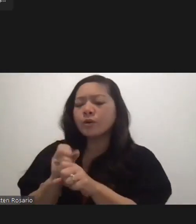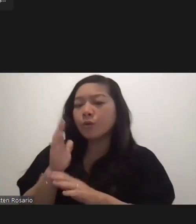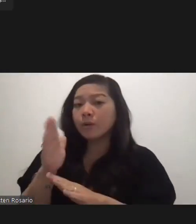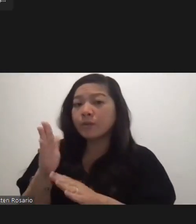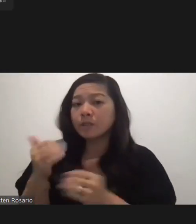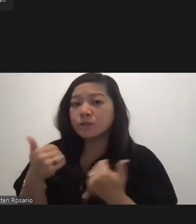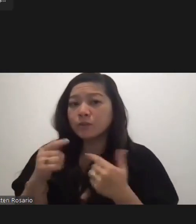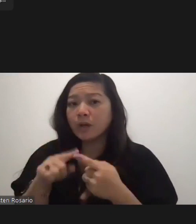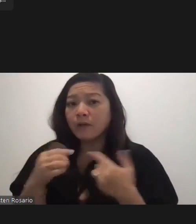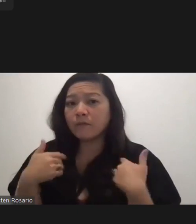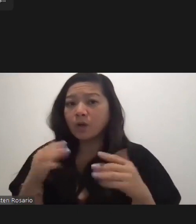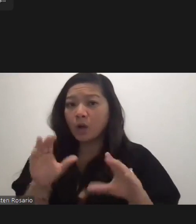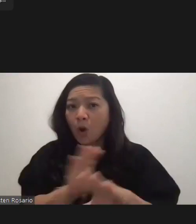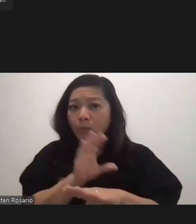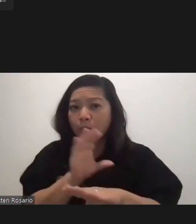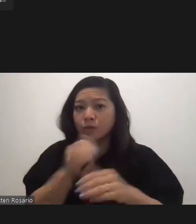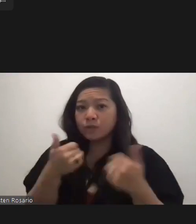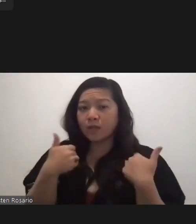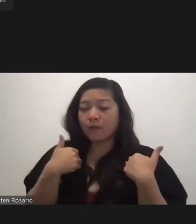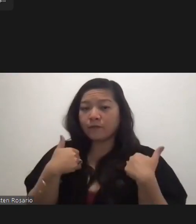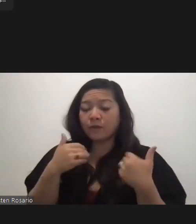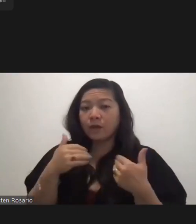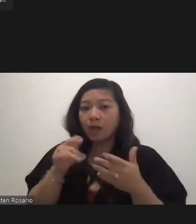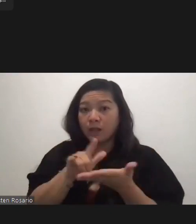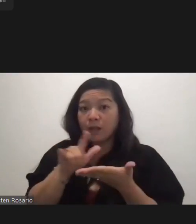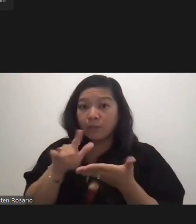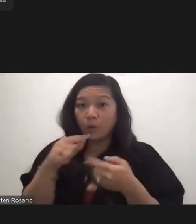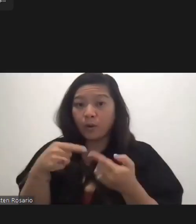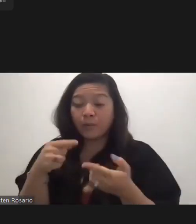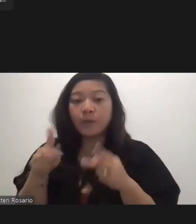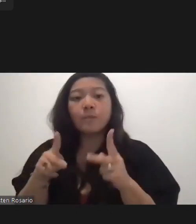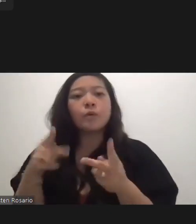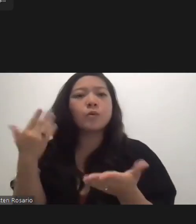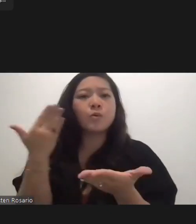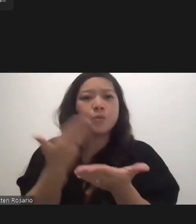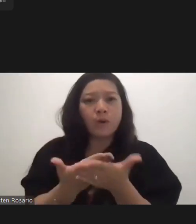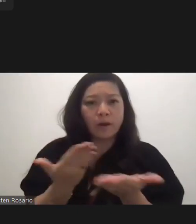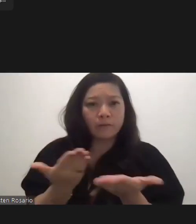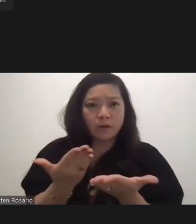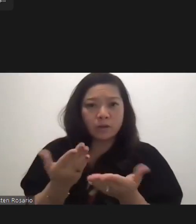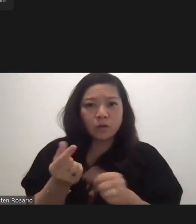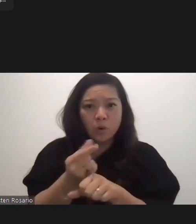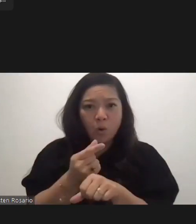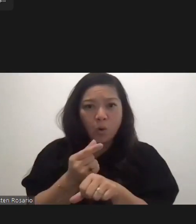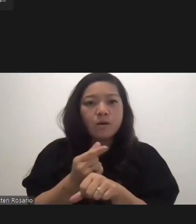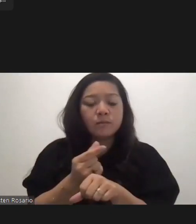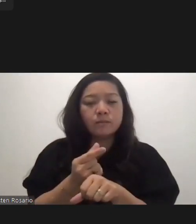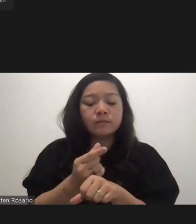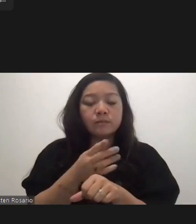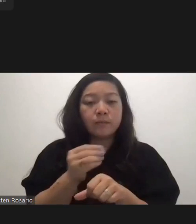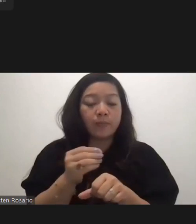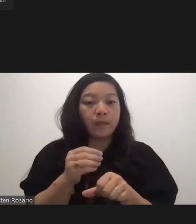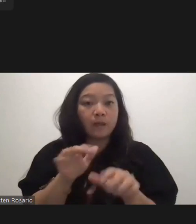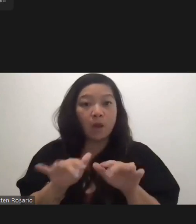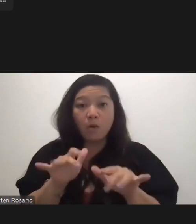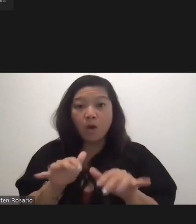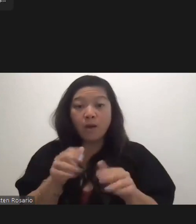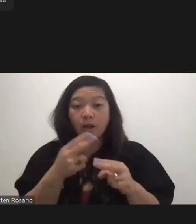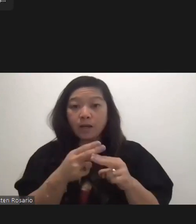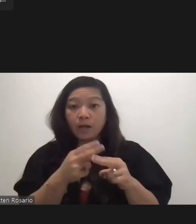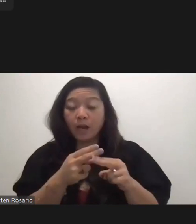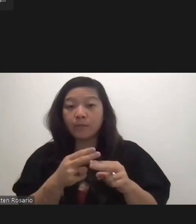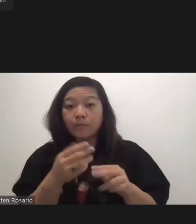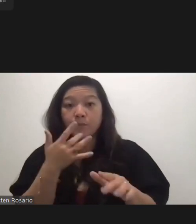have computers at the airport as returning residents come in, plug in their name, date of birth, and immediately